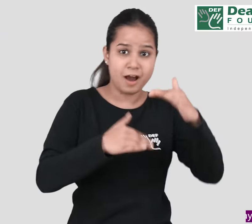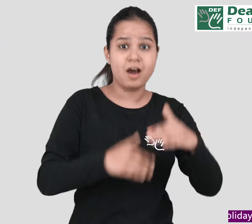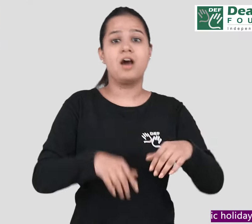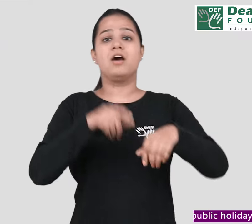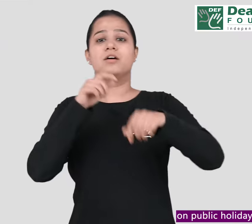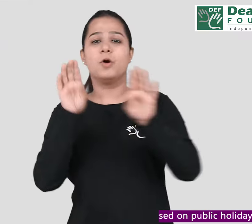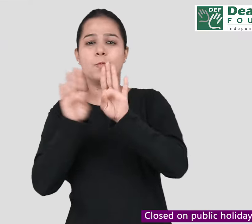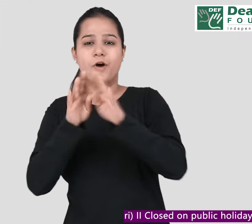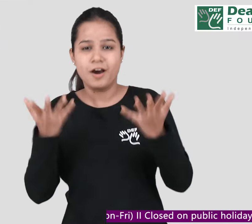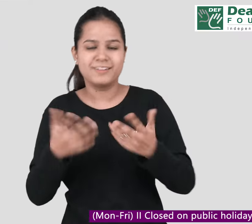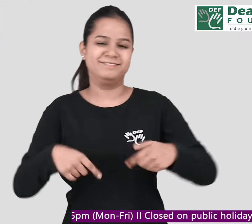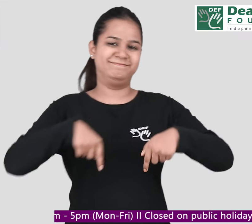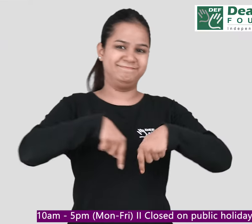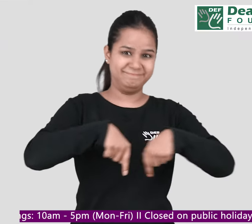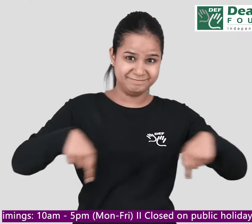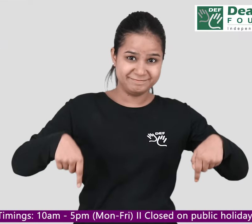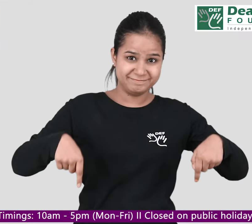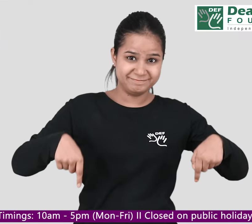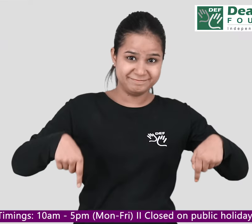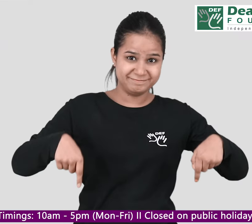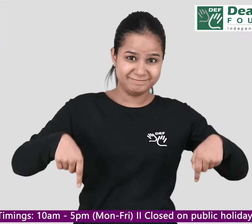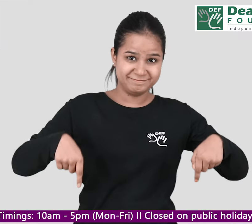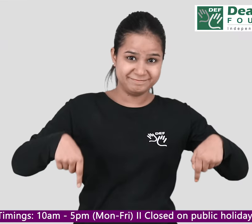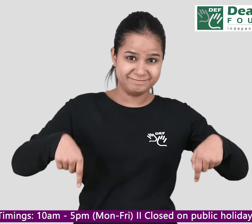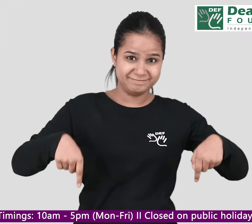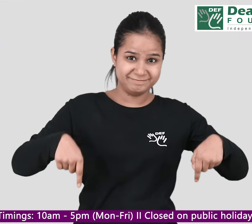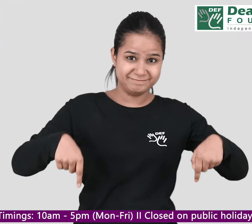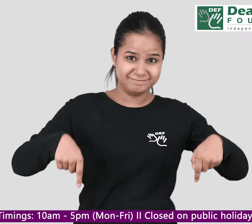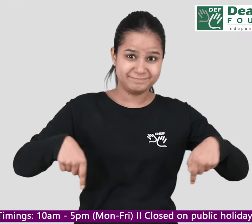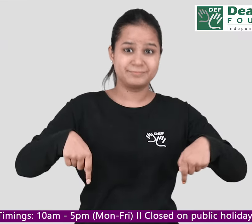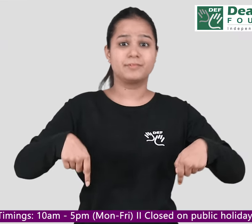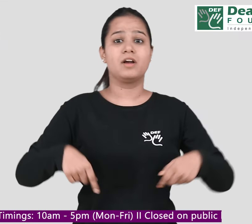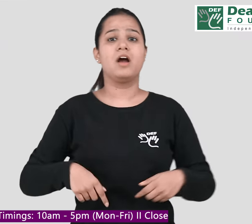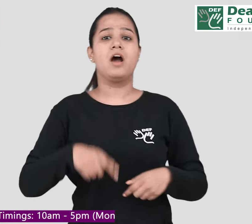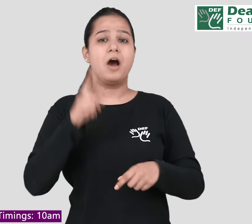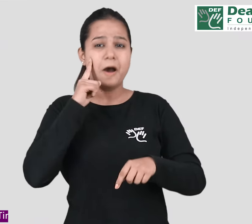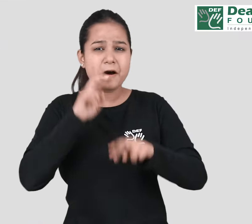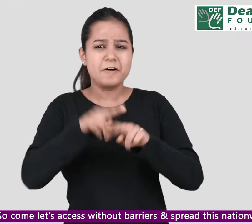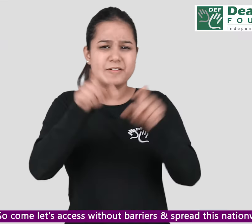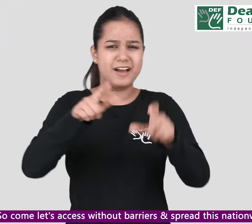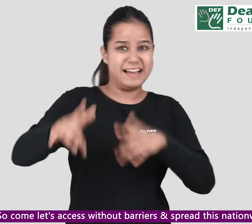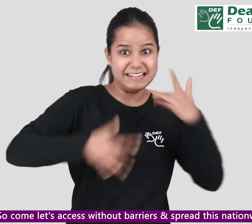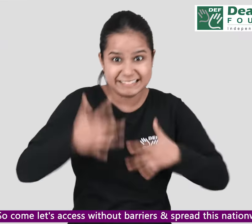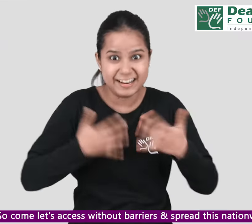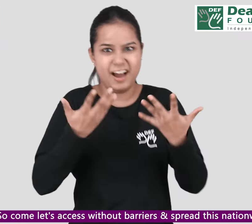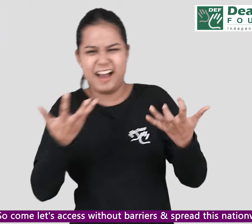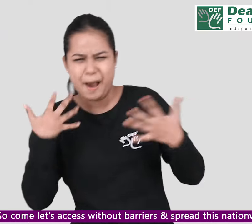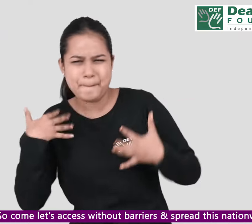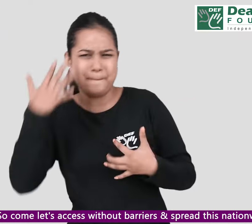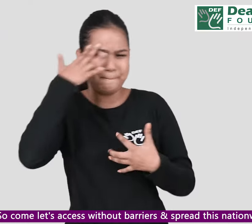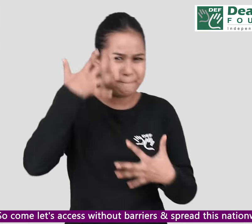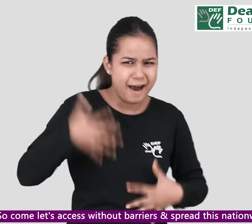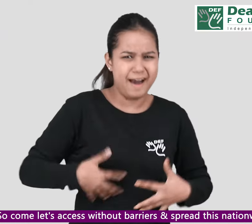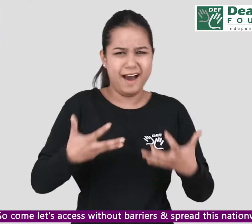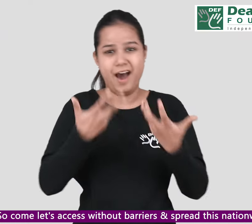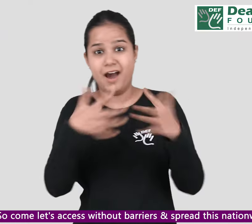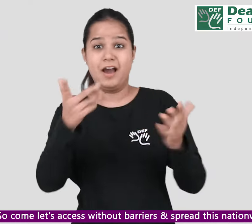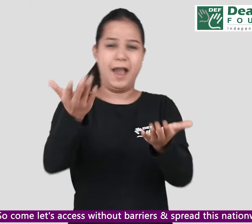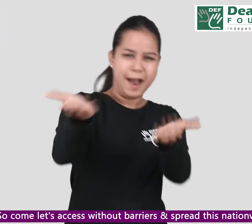So this is where the available to uss with access and barriers.